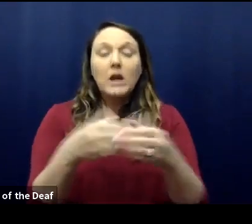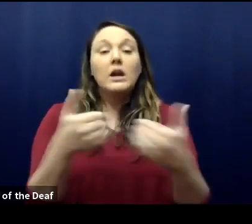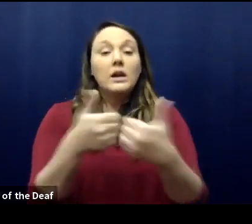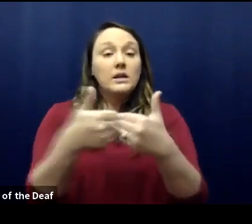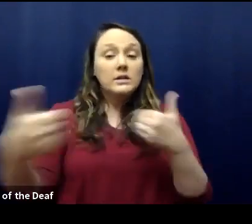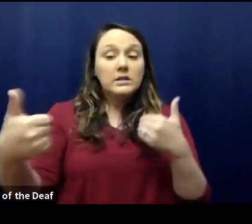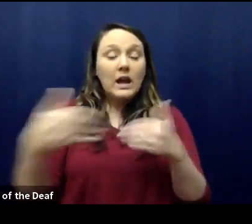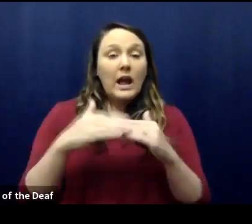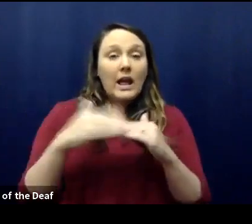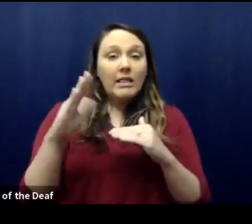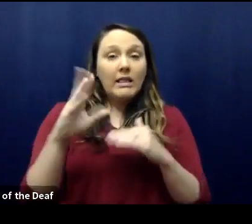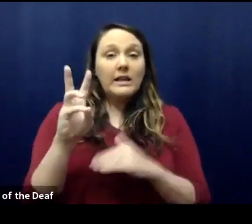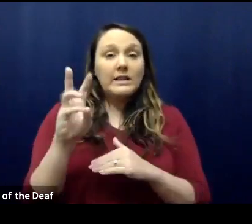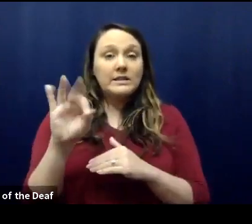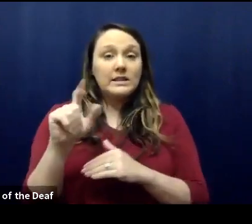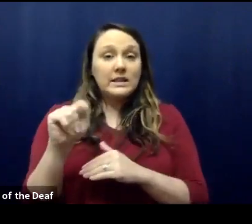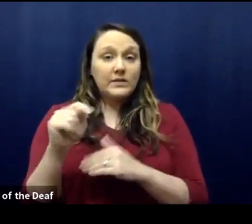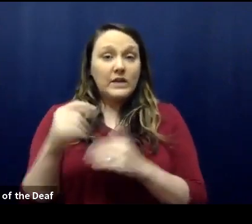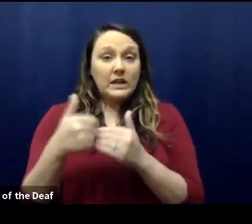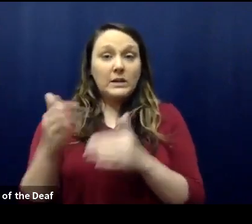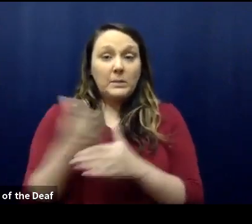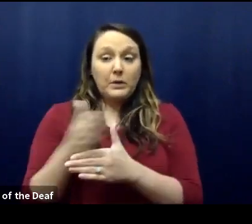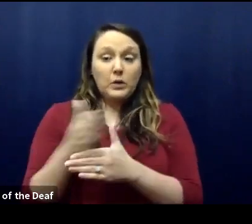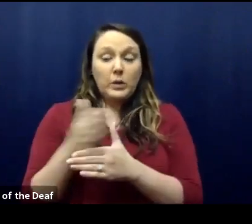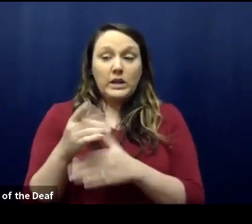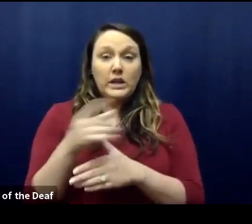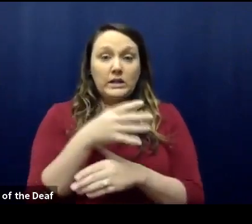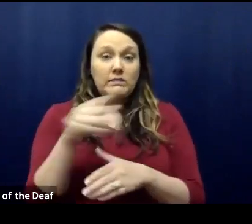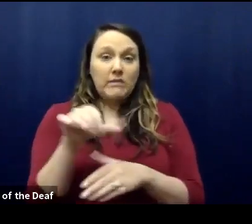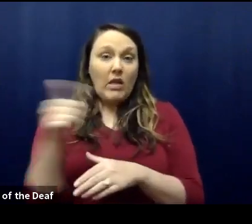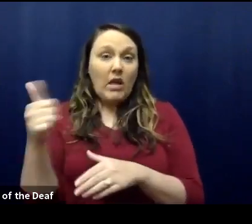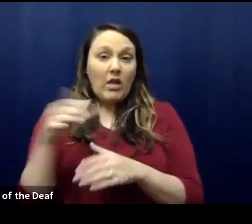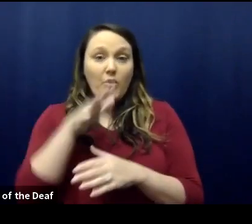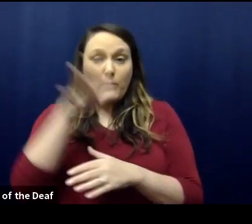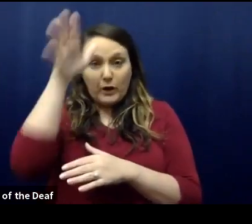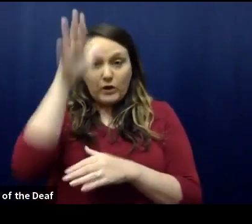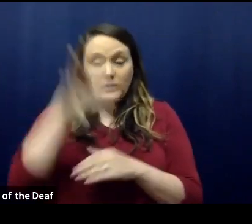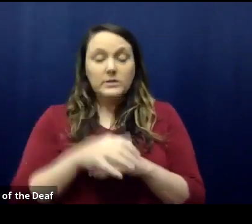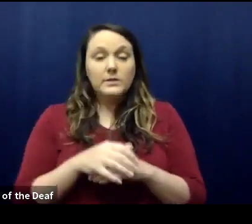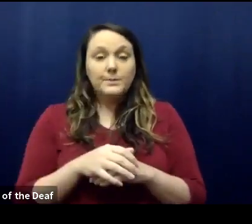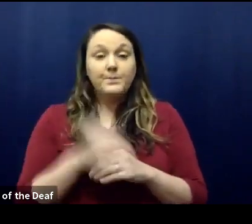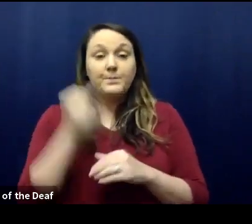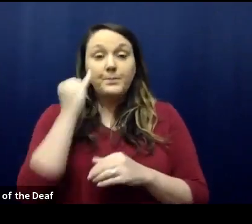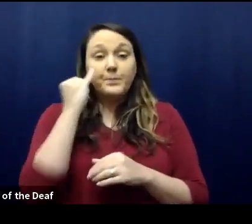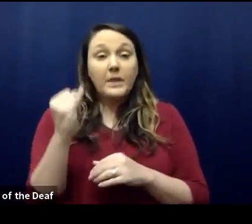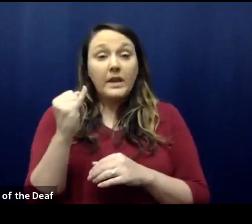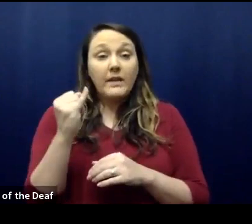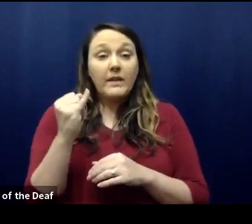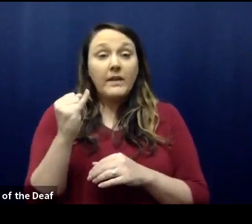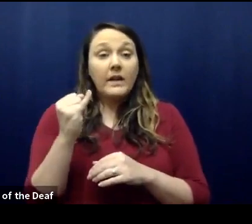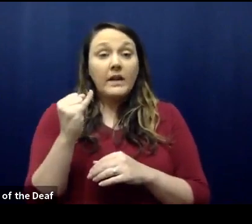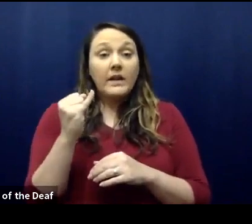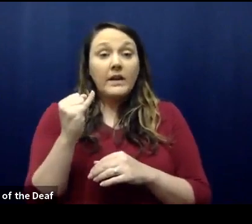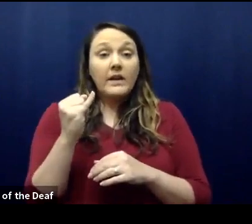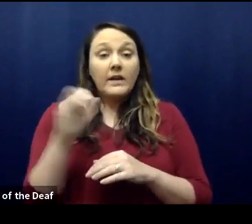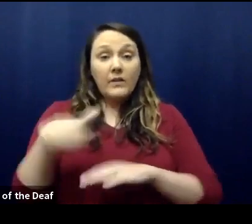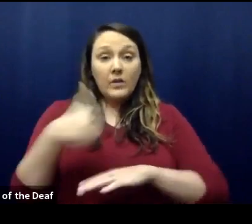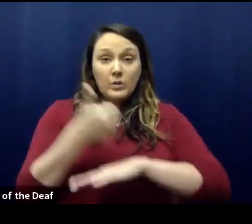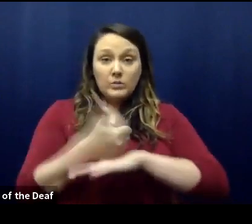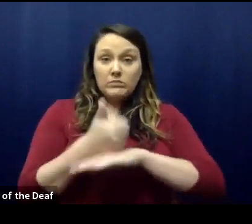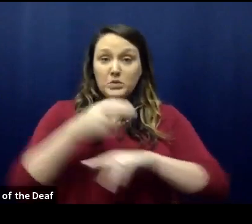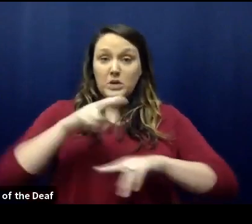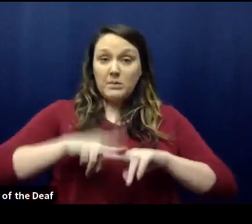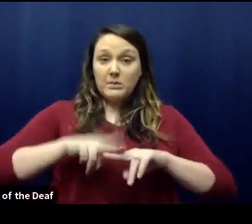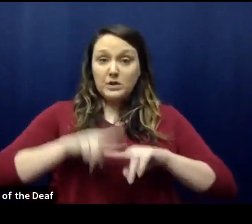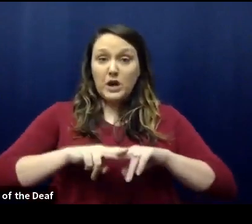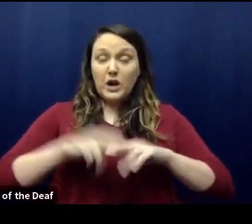feet of distance between you and the other parents. If you should, if you set your lawn chair up, keep it six feet